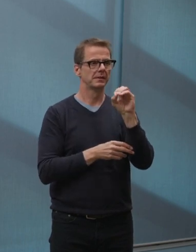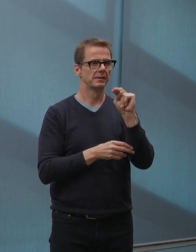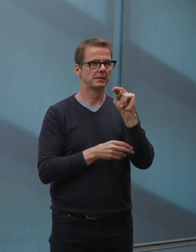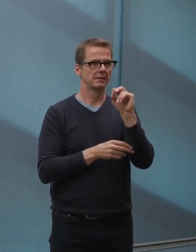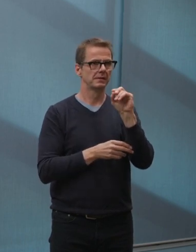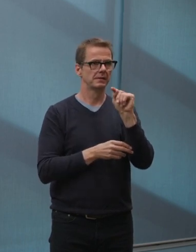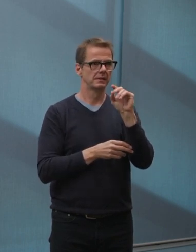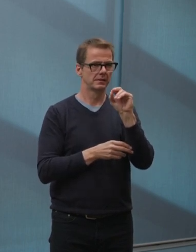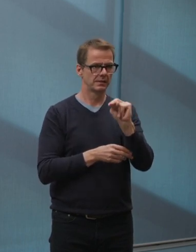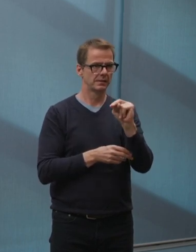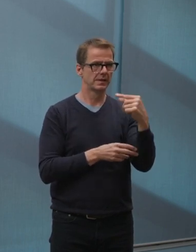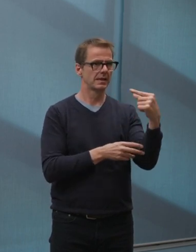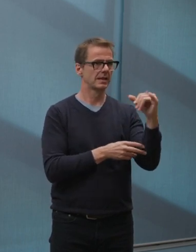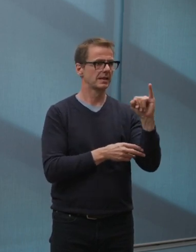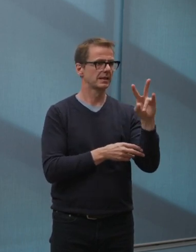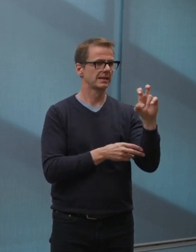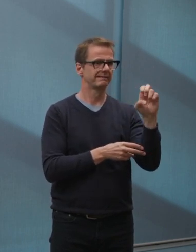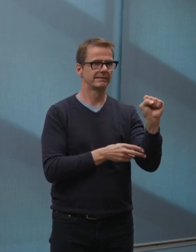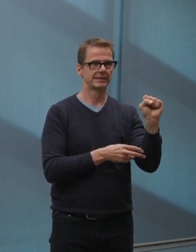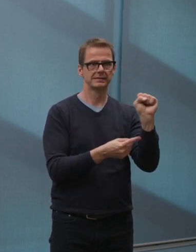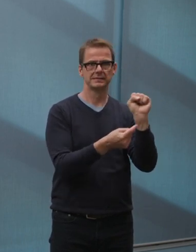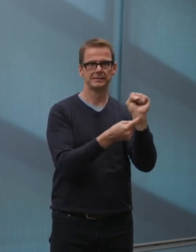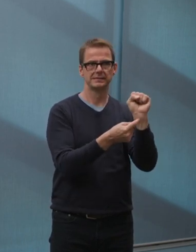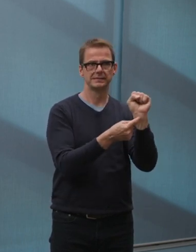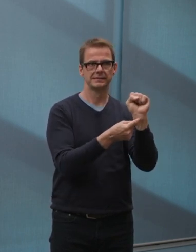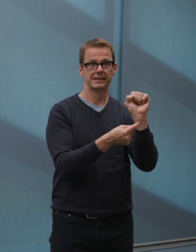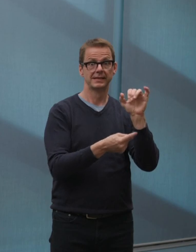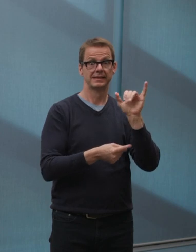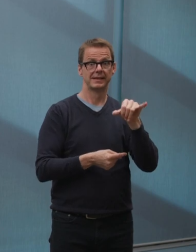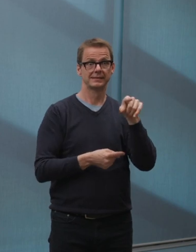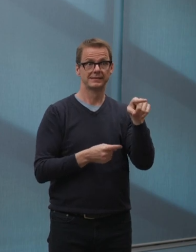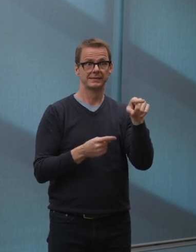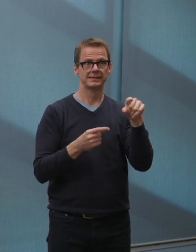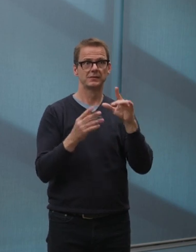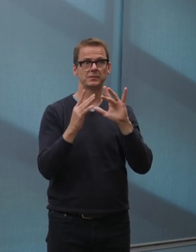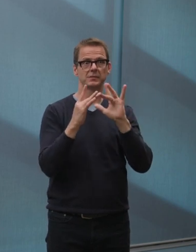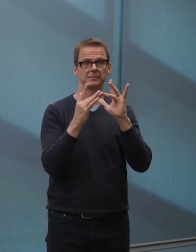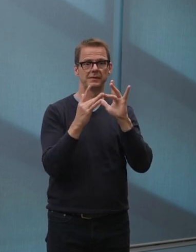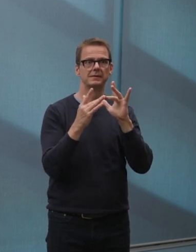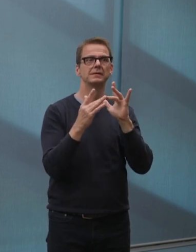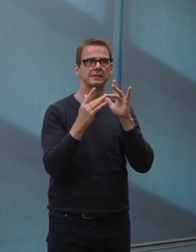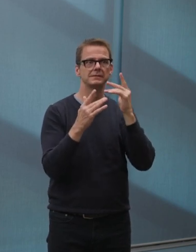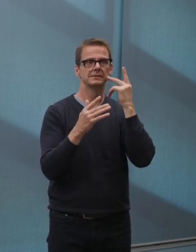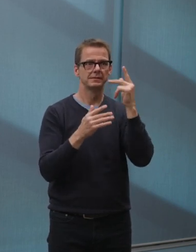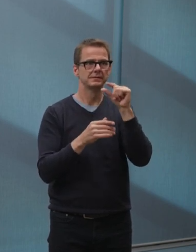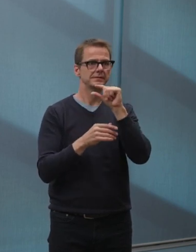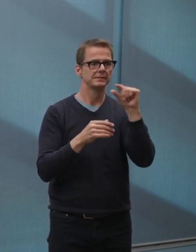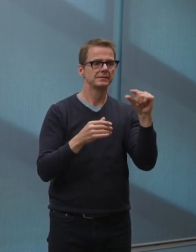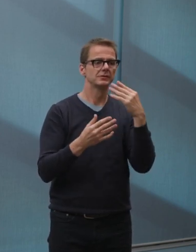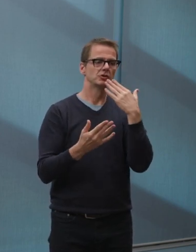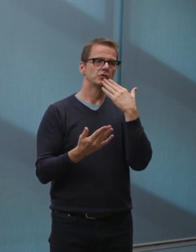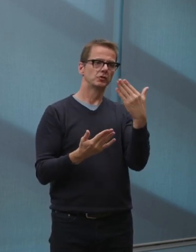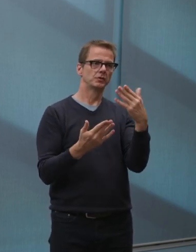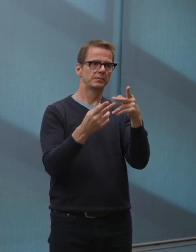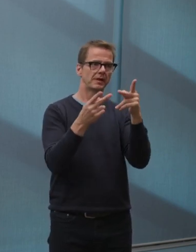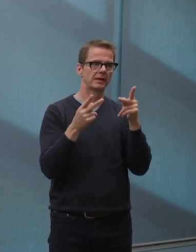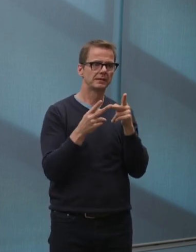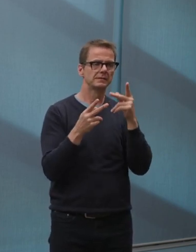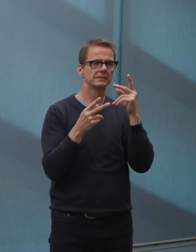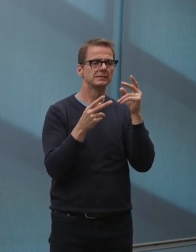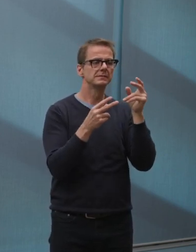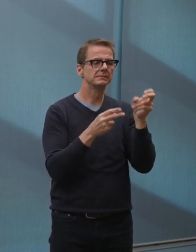trusted source of information for community members to connect, engage, and donate to organizations working to support others